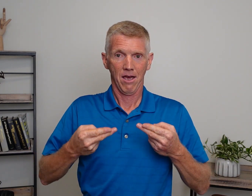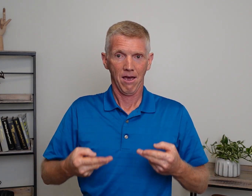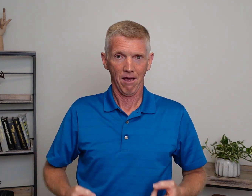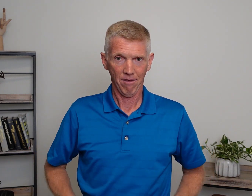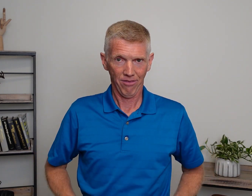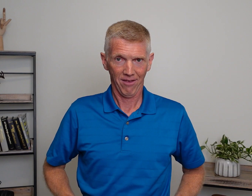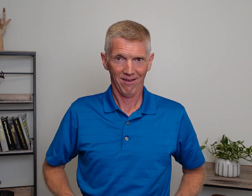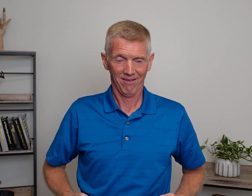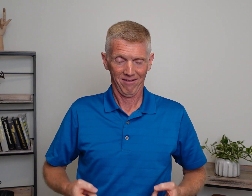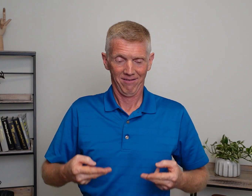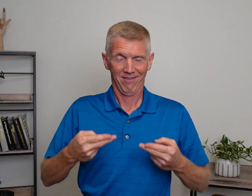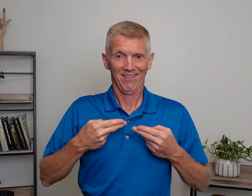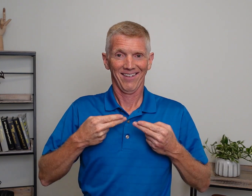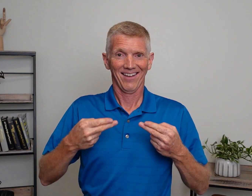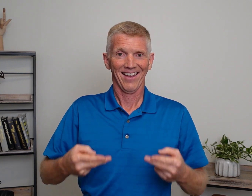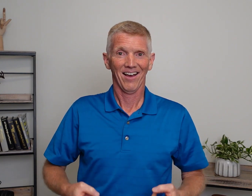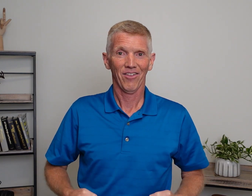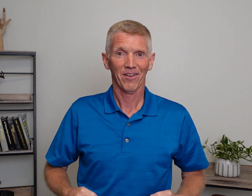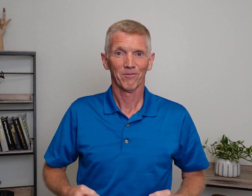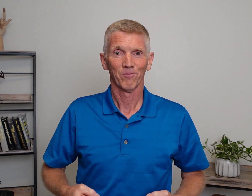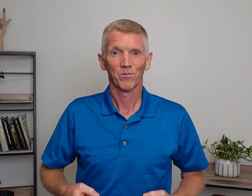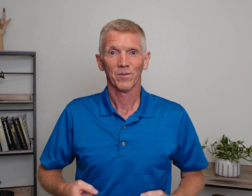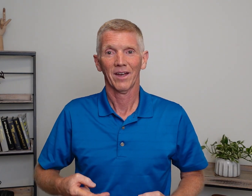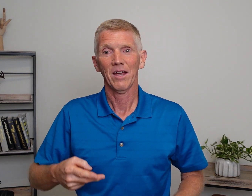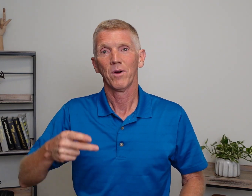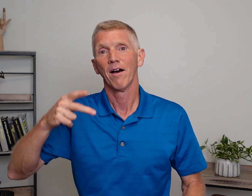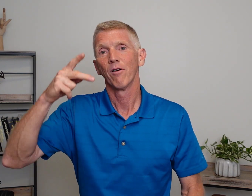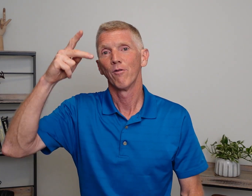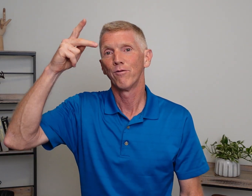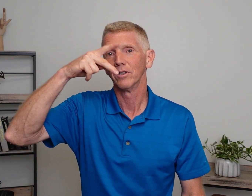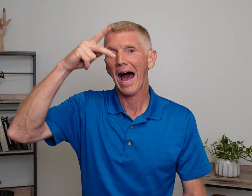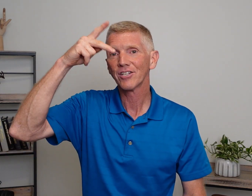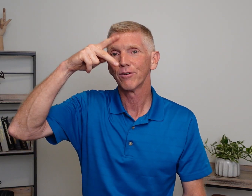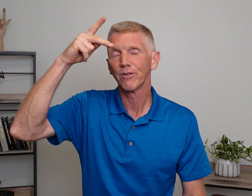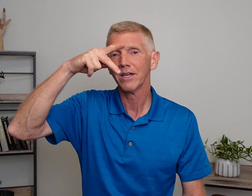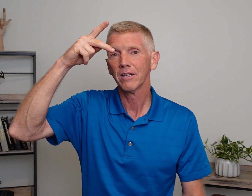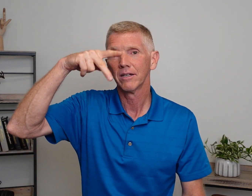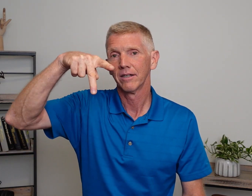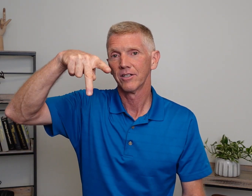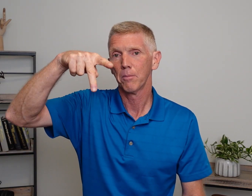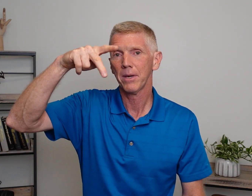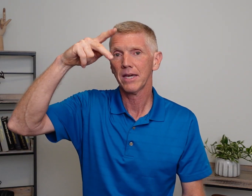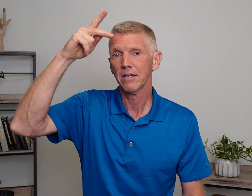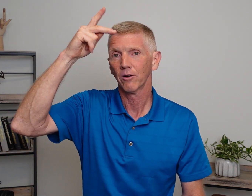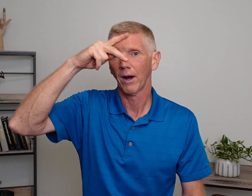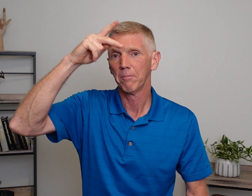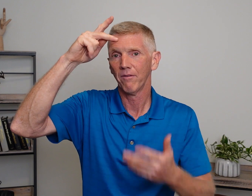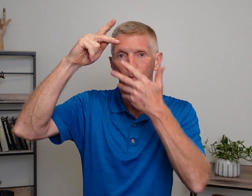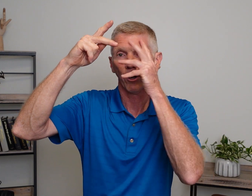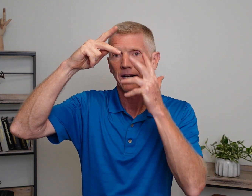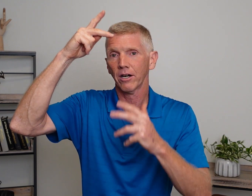Health. Health. Okay? We have philosophy. It's a P right above the brain here.